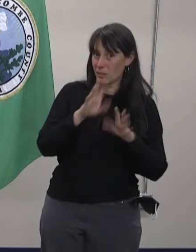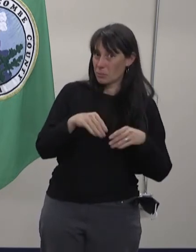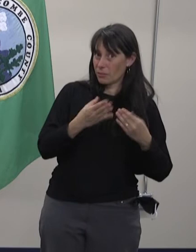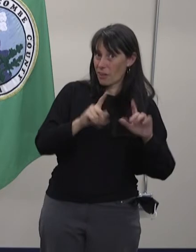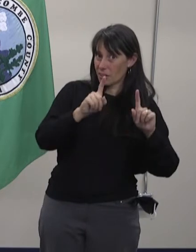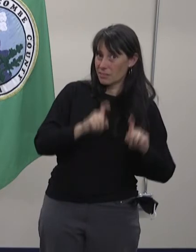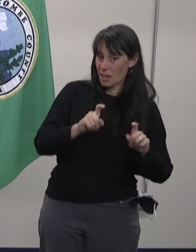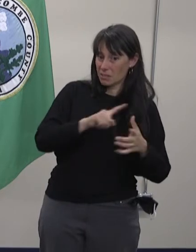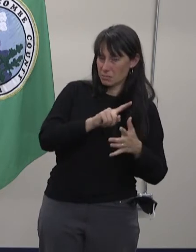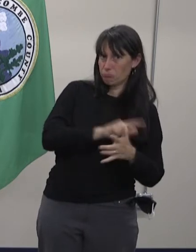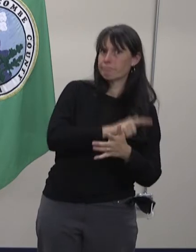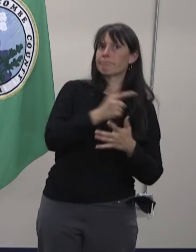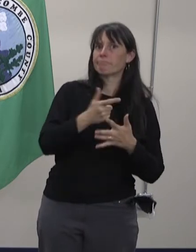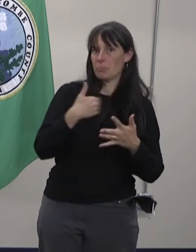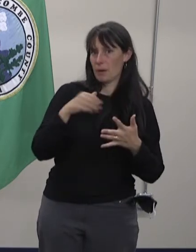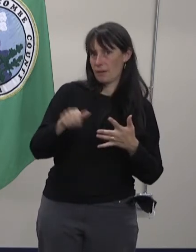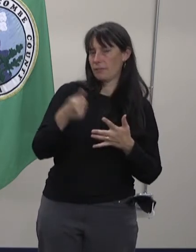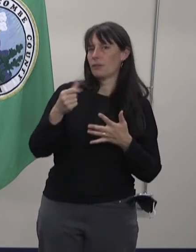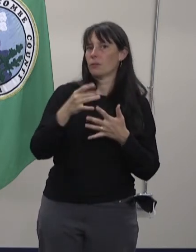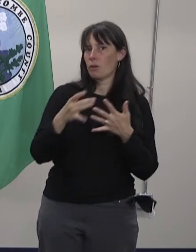there are several community options.